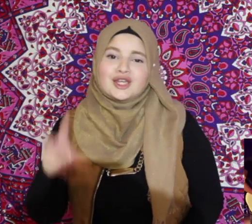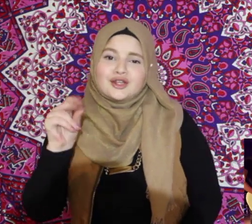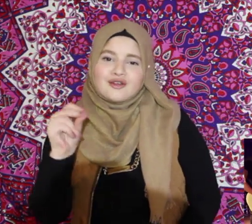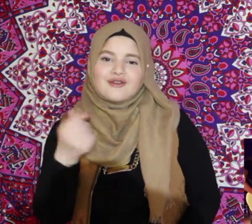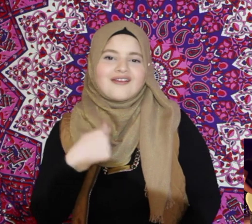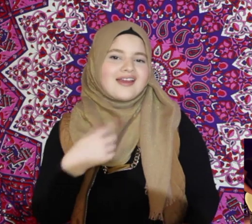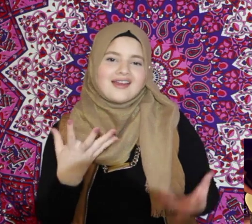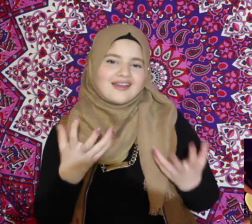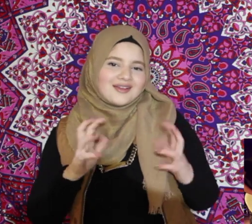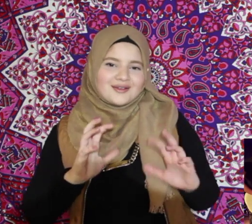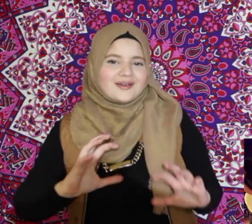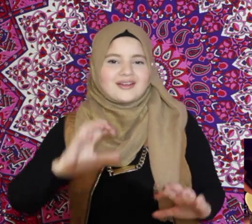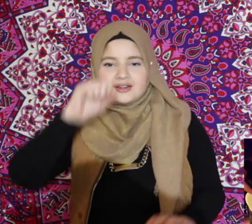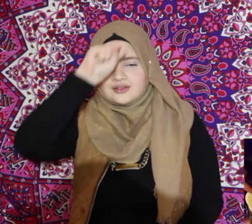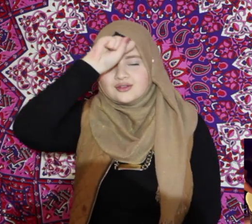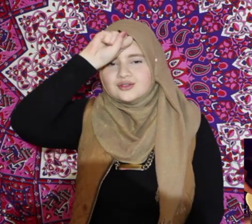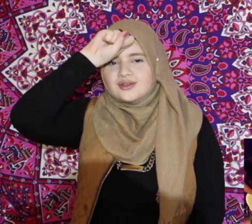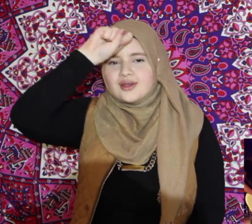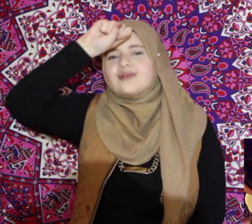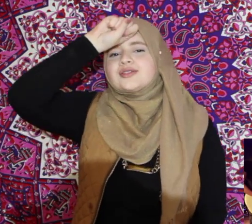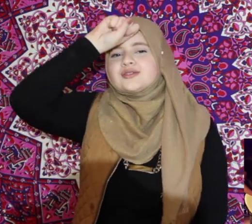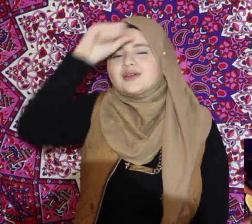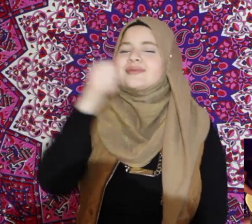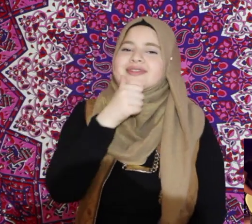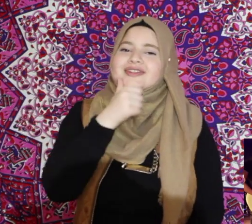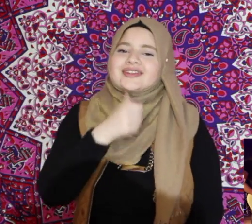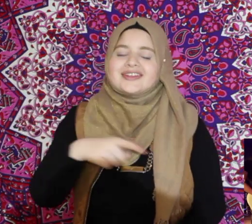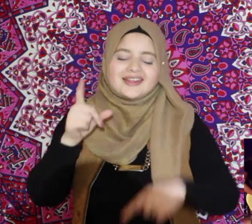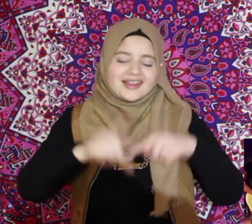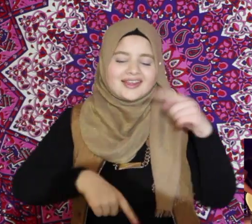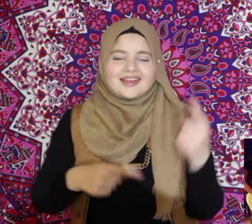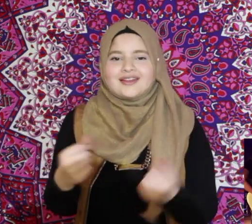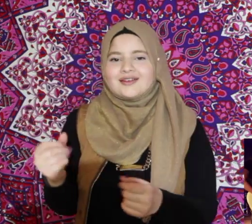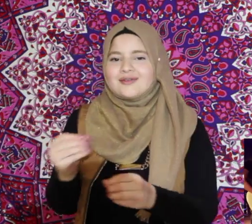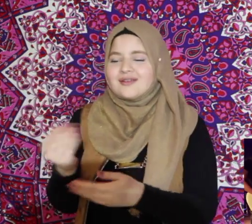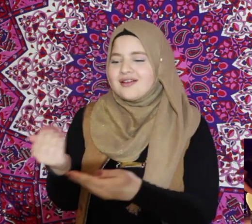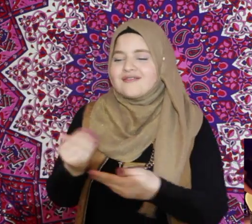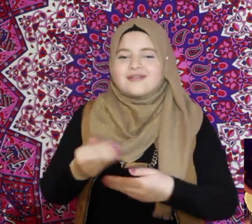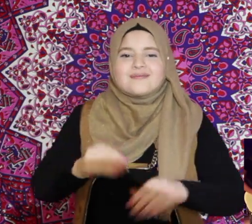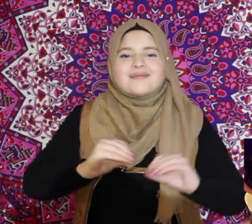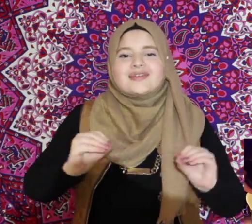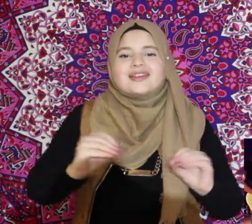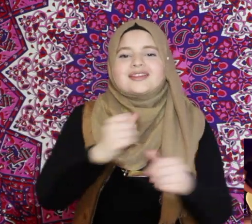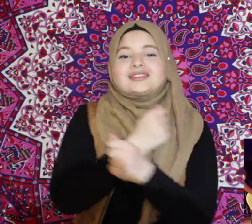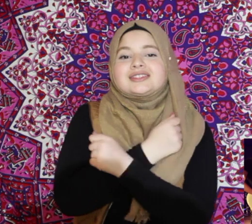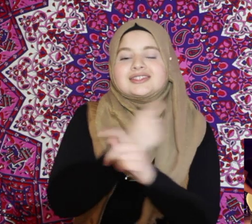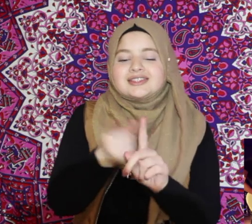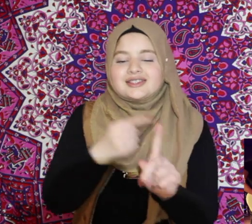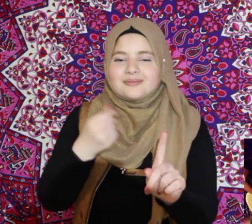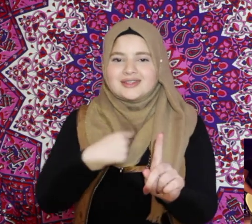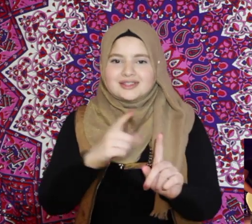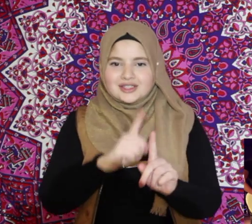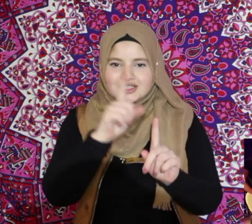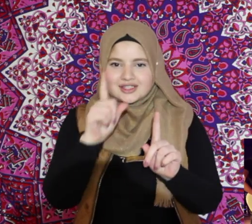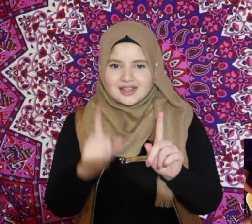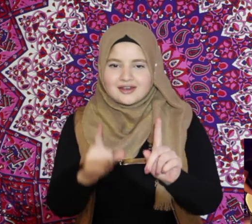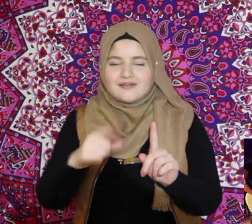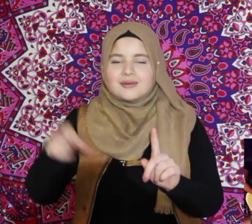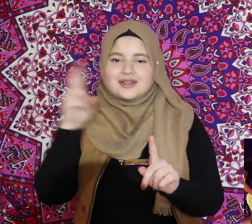No, I don't want no scrub Scrub is a girl that can't get no love from me Sitting in the passenger side of a